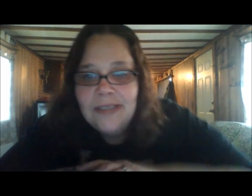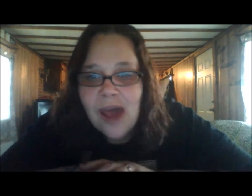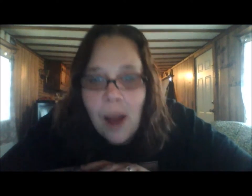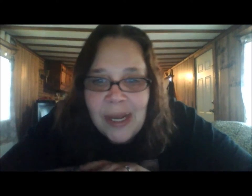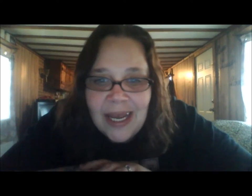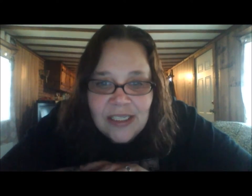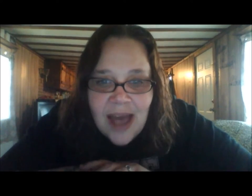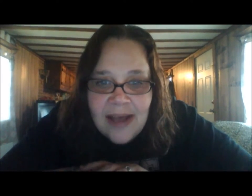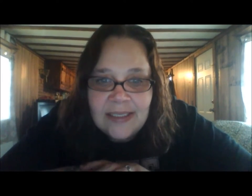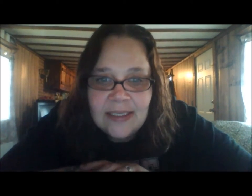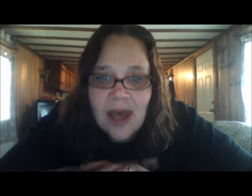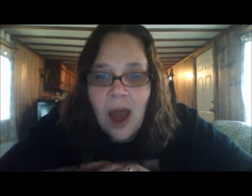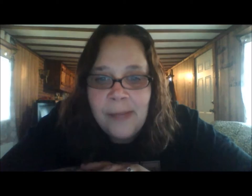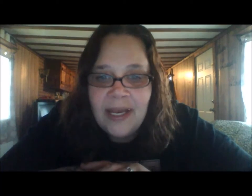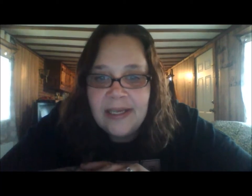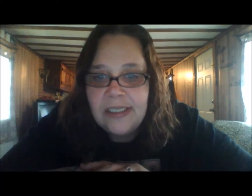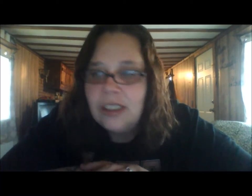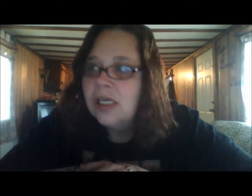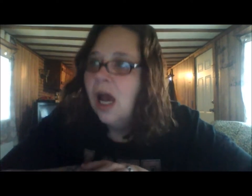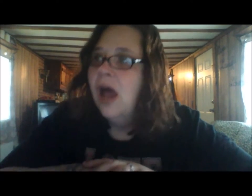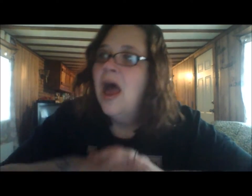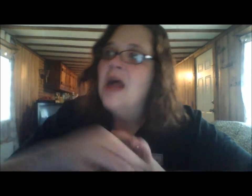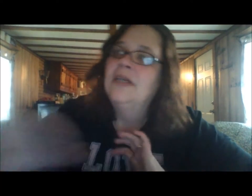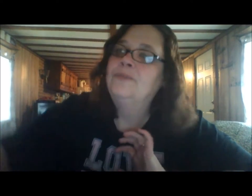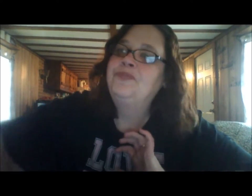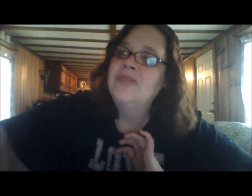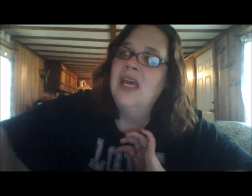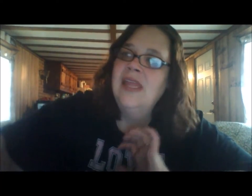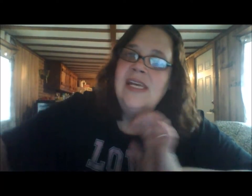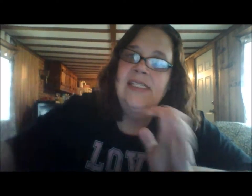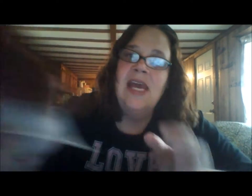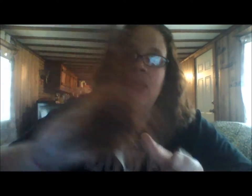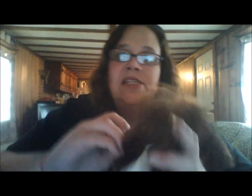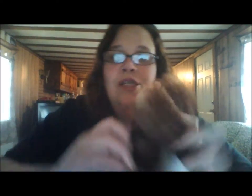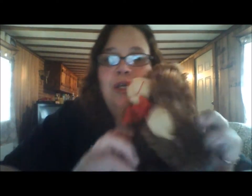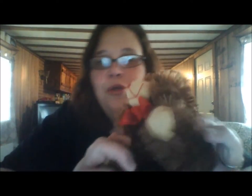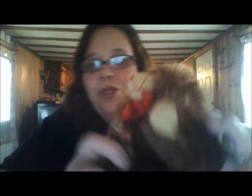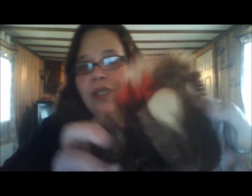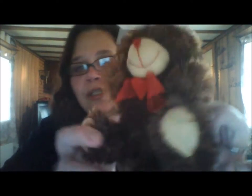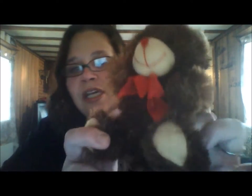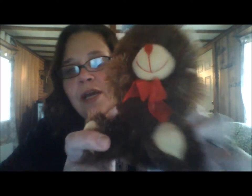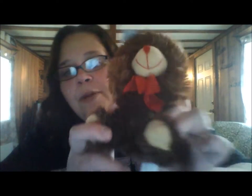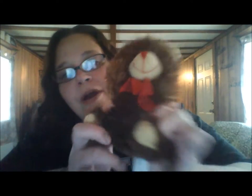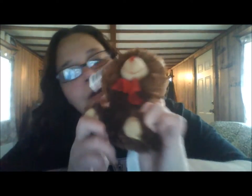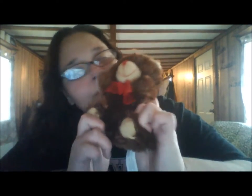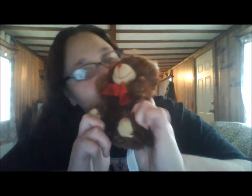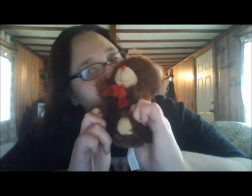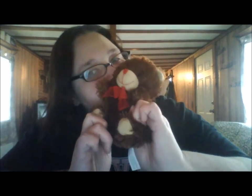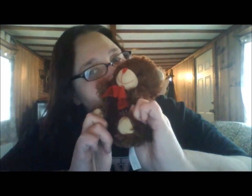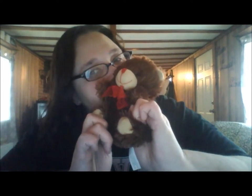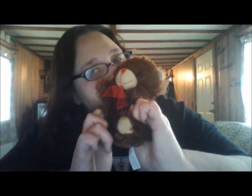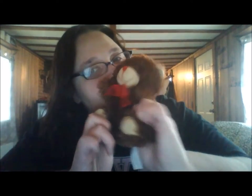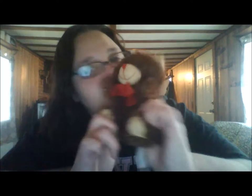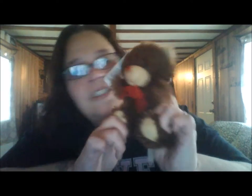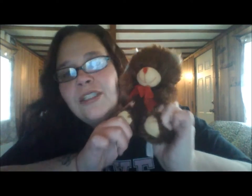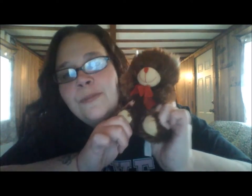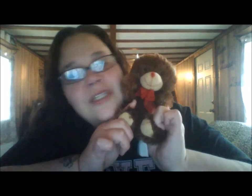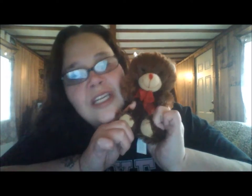I'm engaged, guys. I'm engaged. So this and his cute little teddy bear. With his lovely